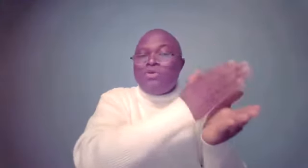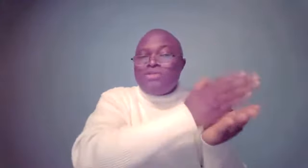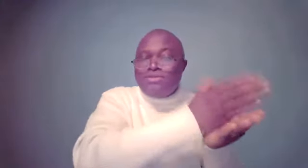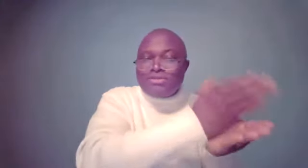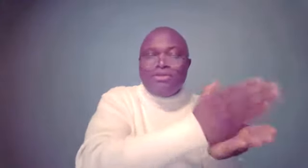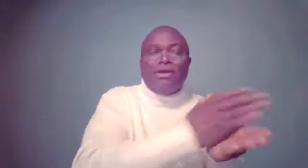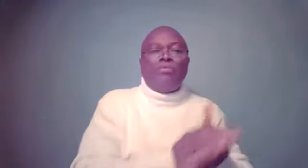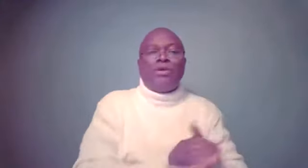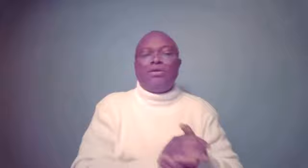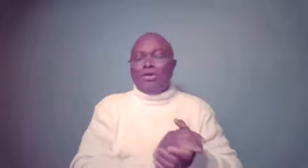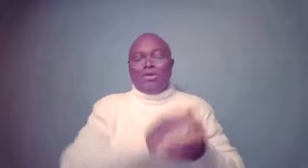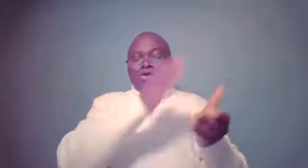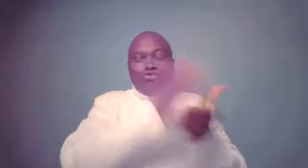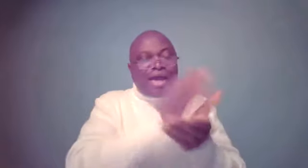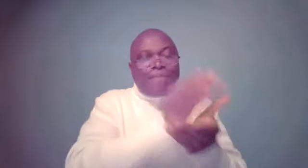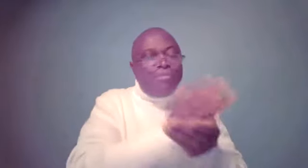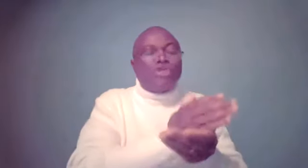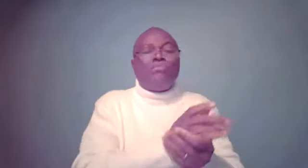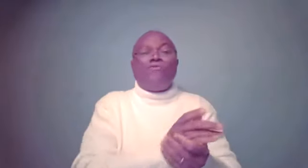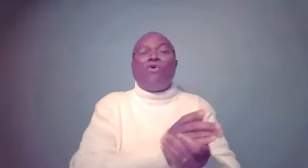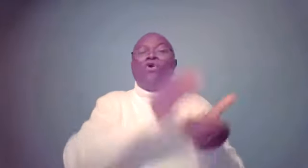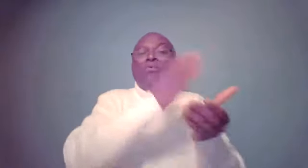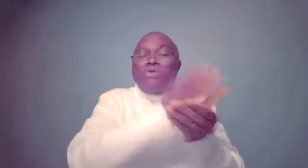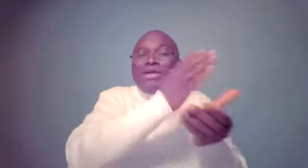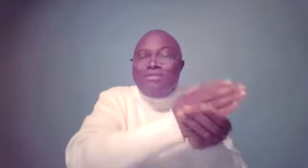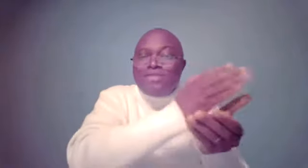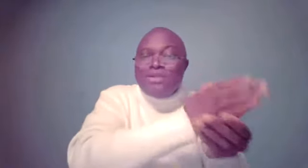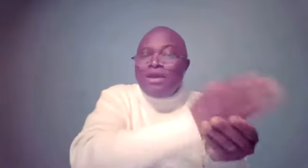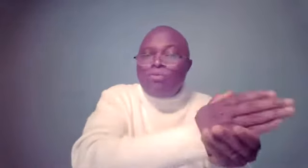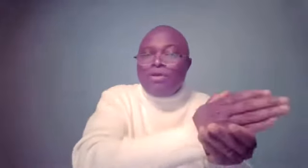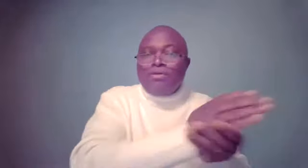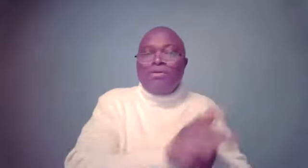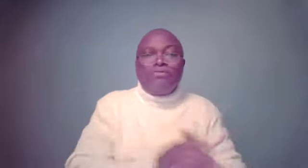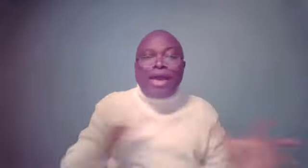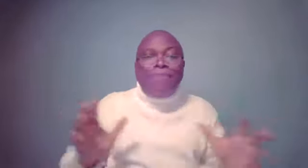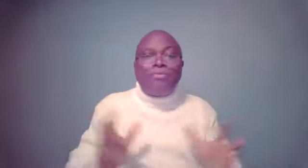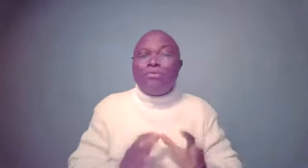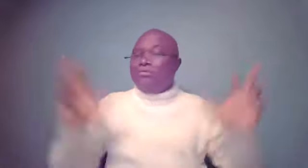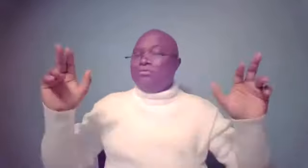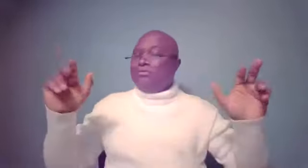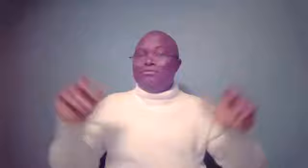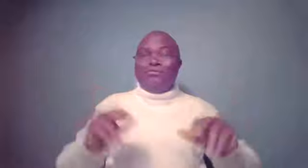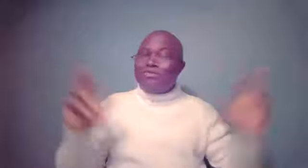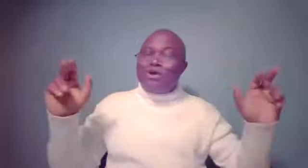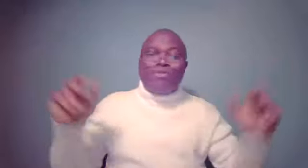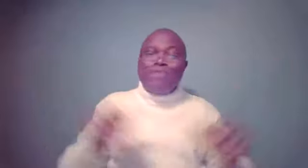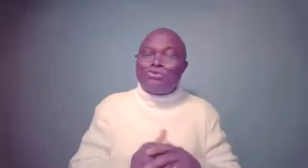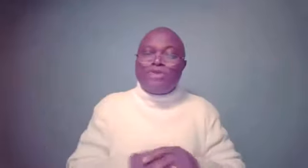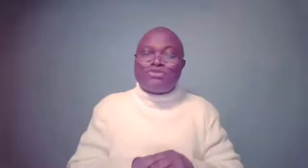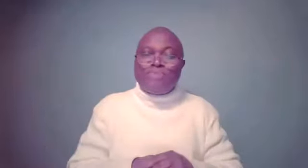was a destiny helper. Rahab, I mentioned before, was a destiny helper. Rahab, not complimentary resume.